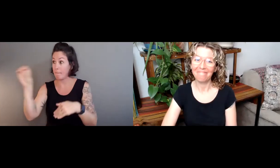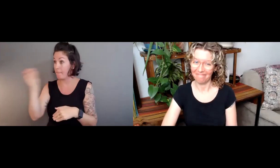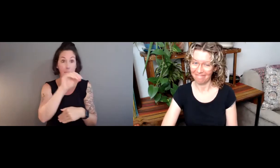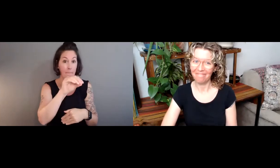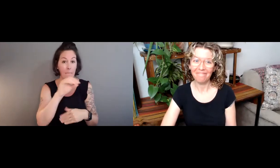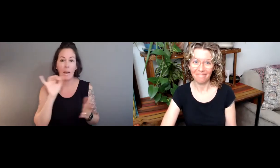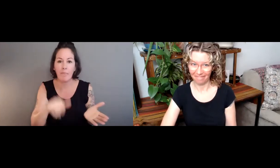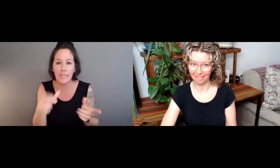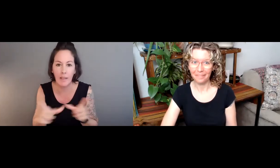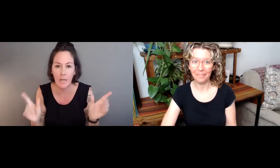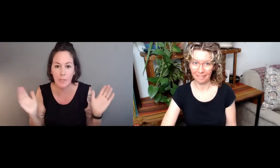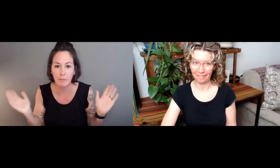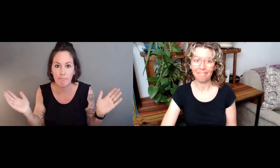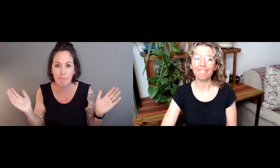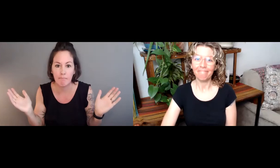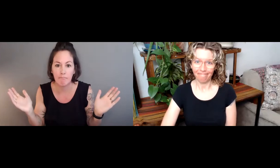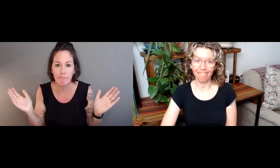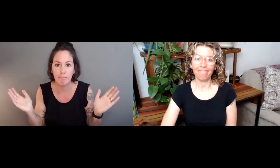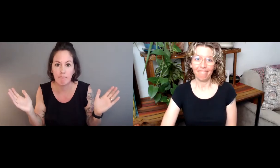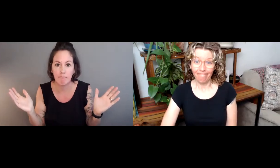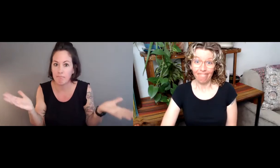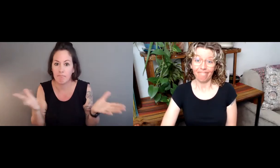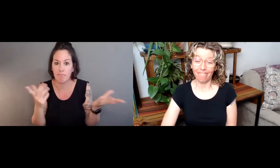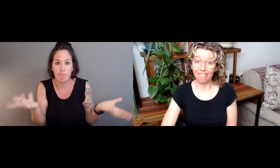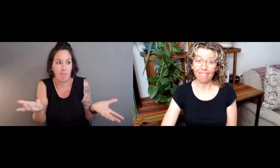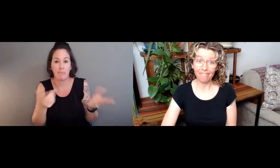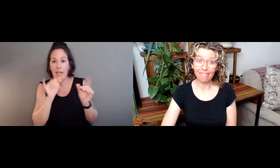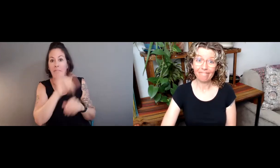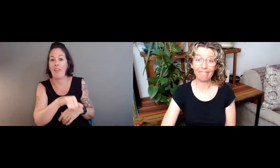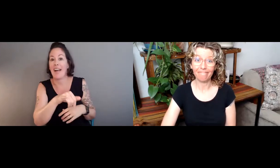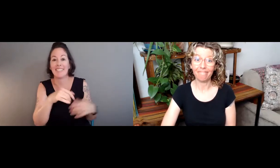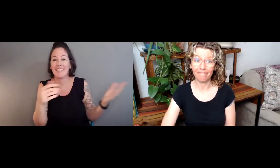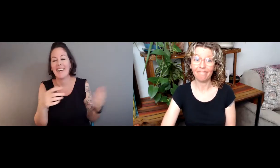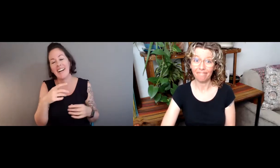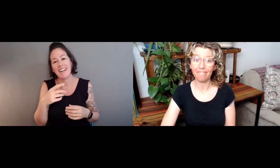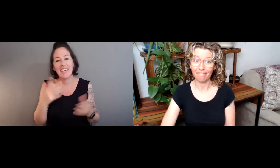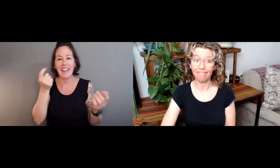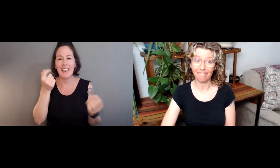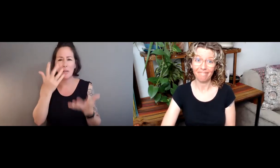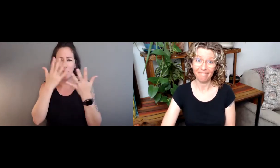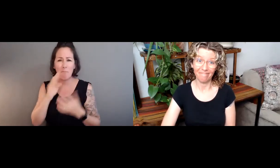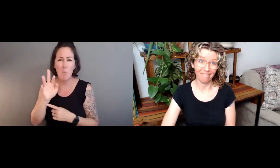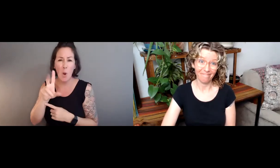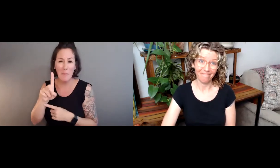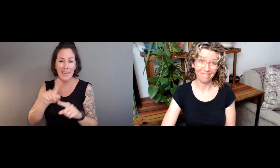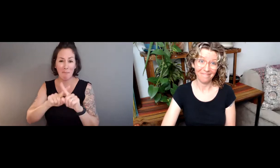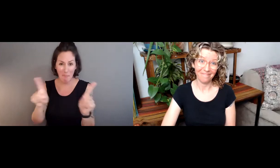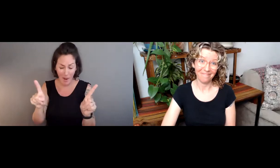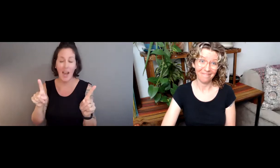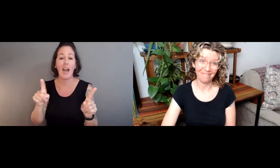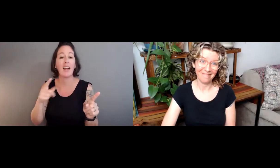I agree. And once you put language in a box, it's no longer language. You remove the human element.